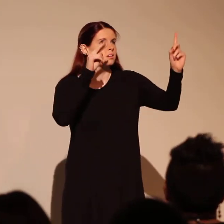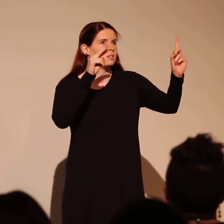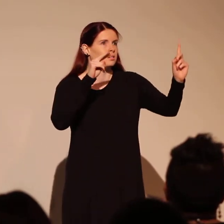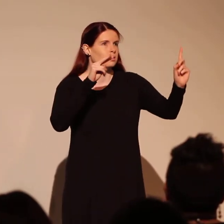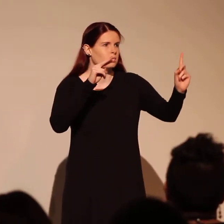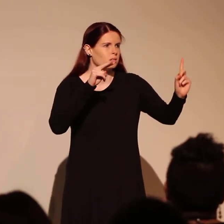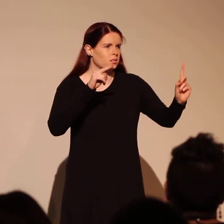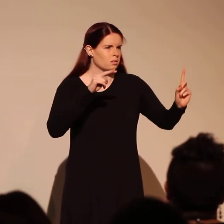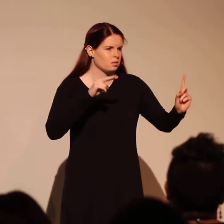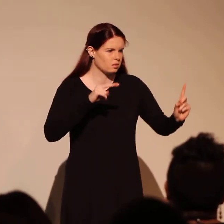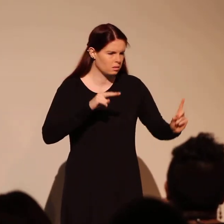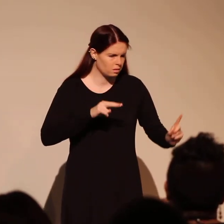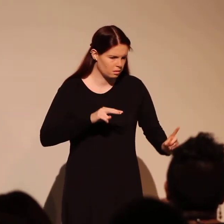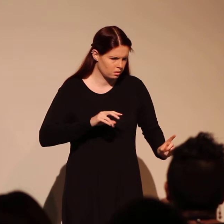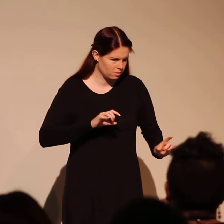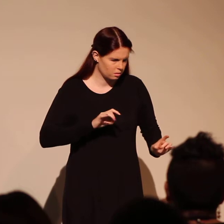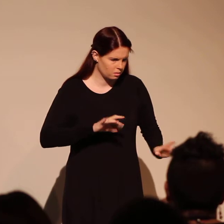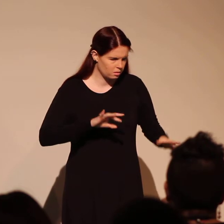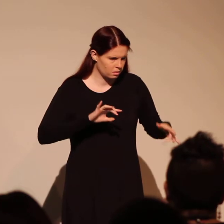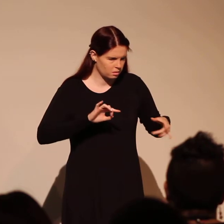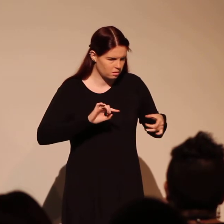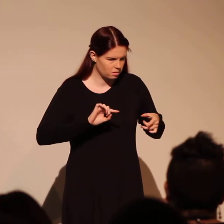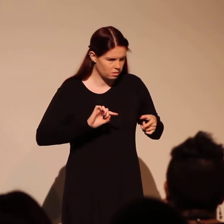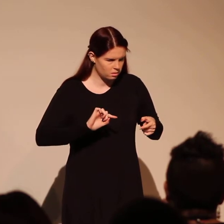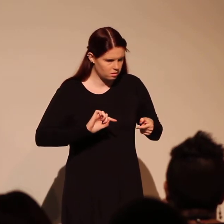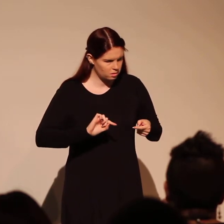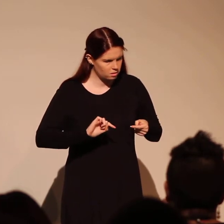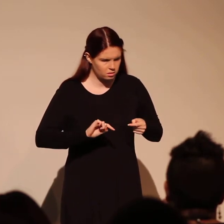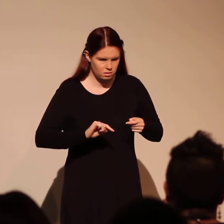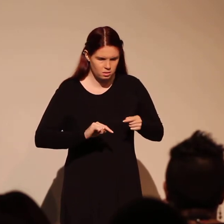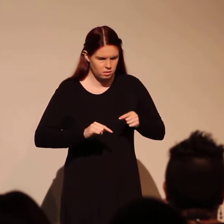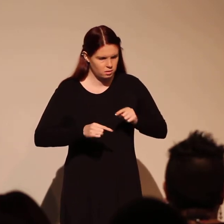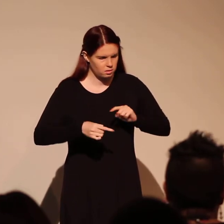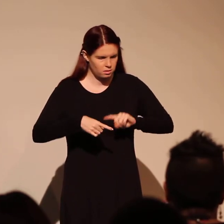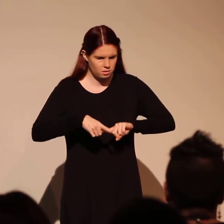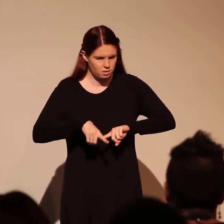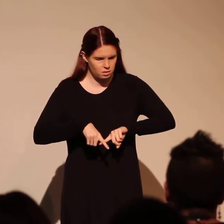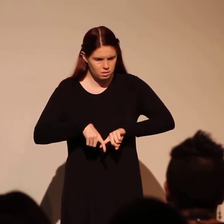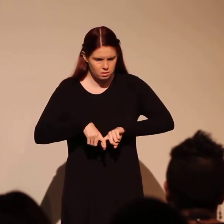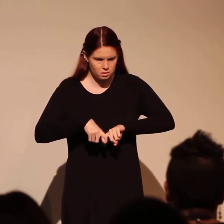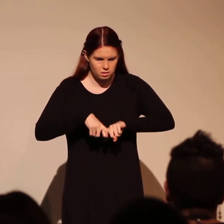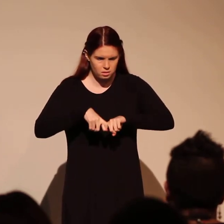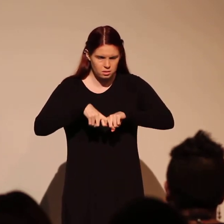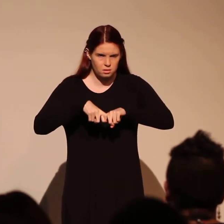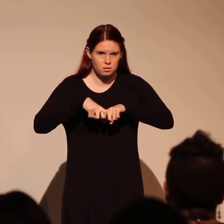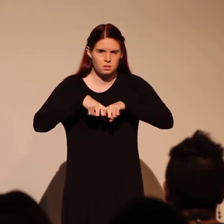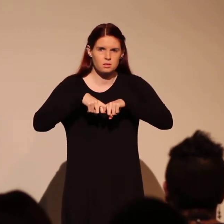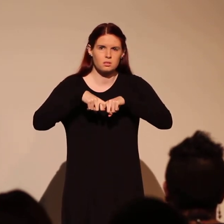we held are the worst of all and the blood's burned still.